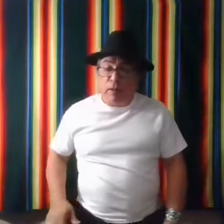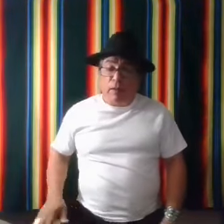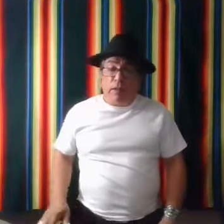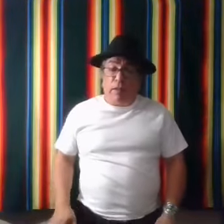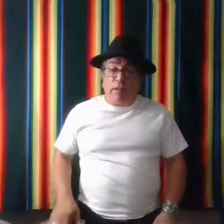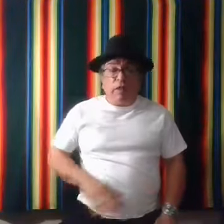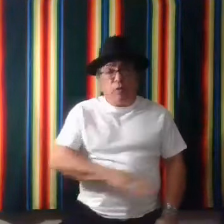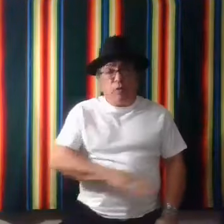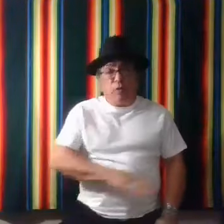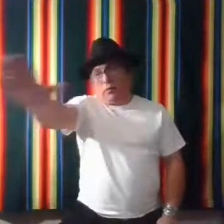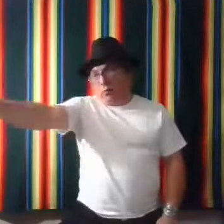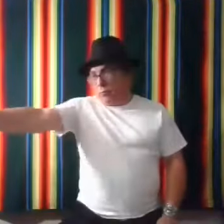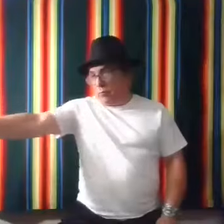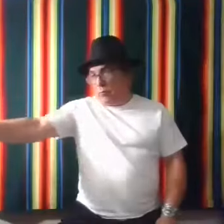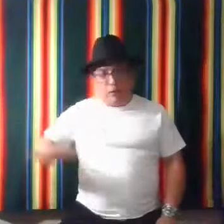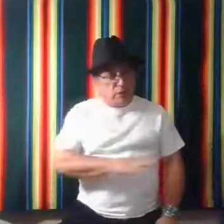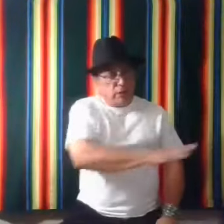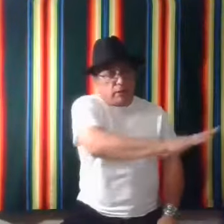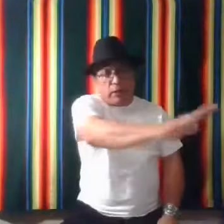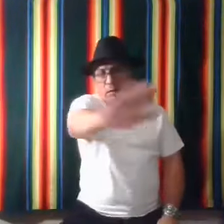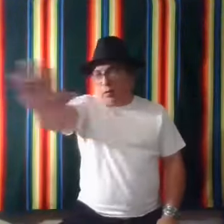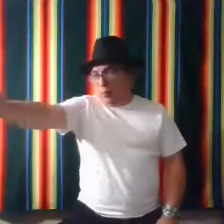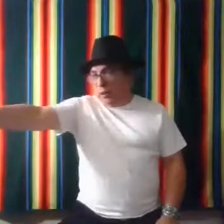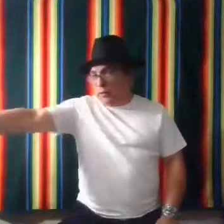And then to bless. It's like that blessing.